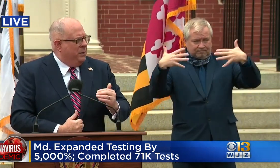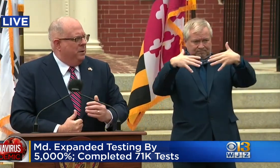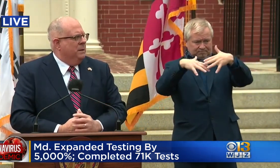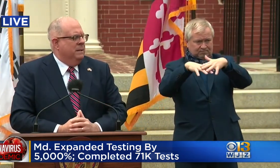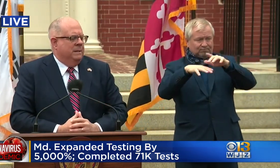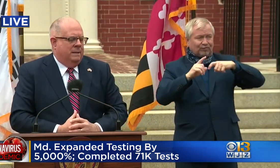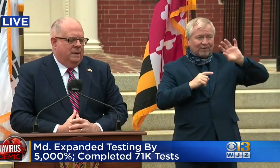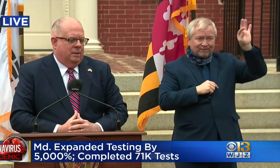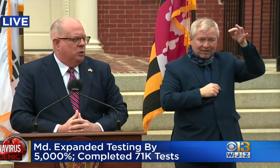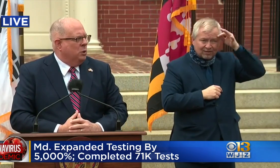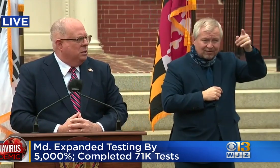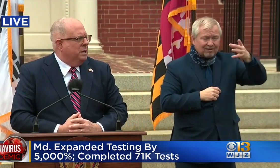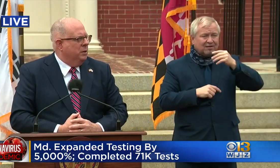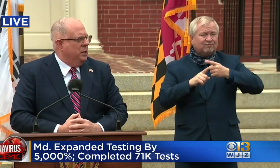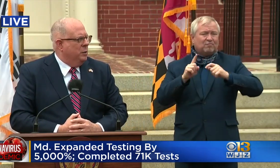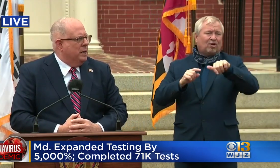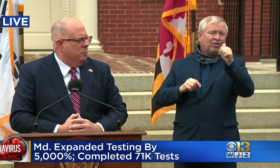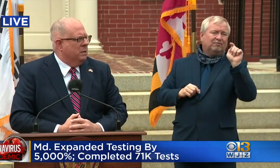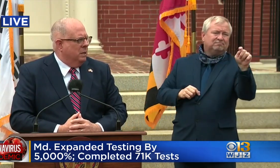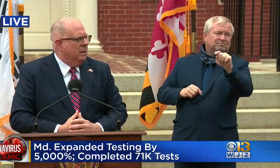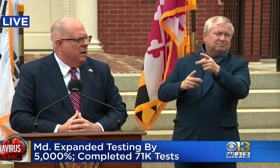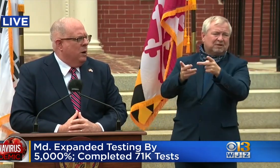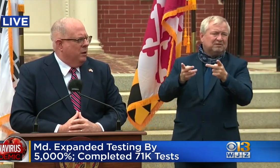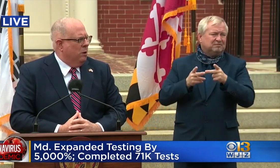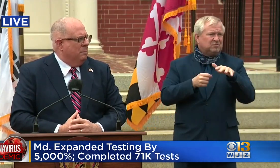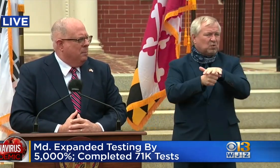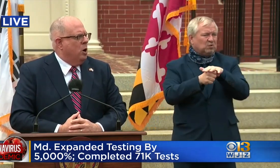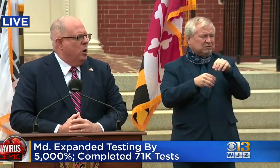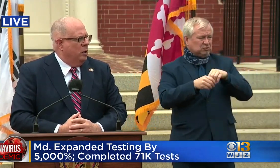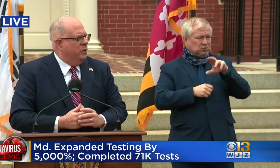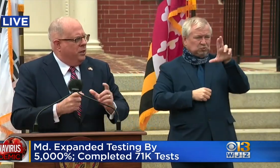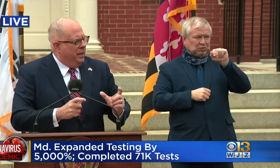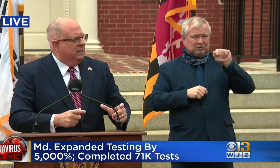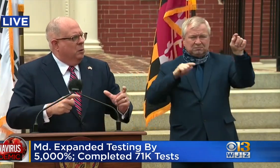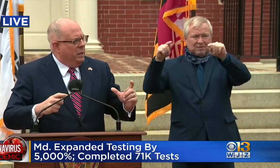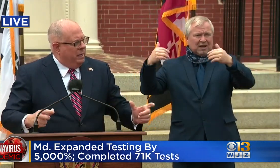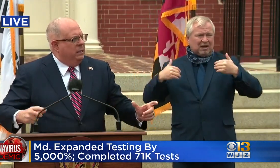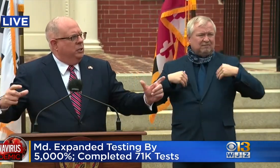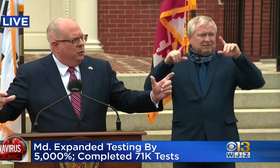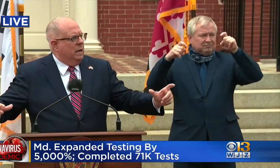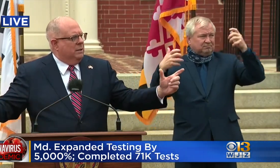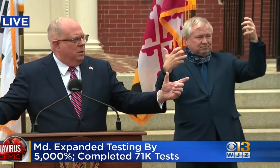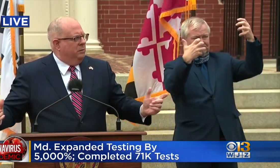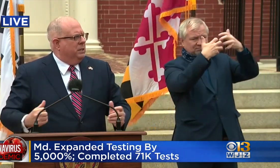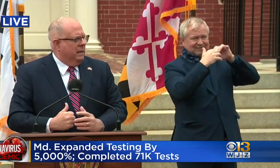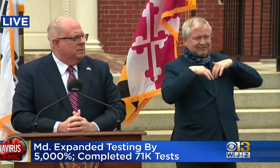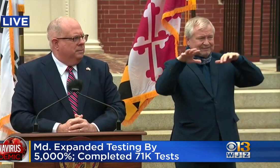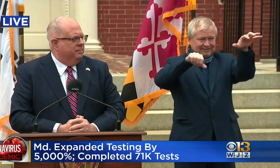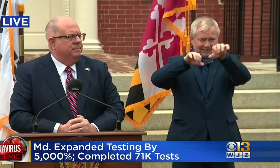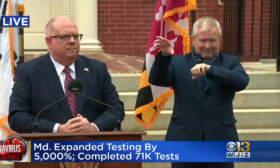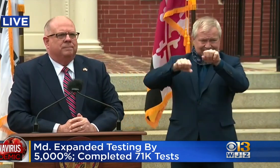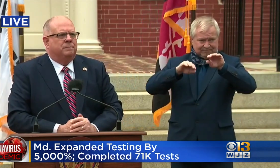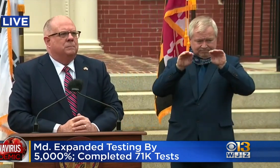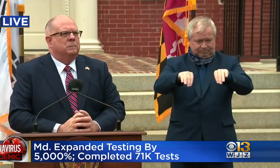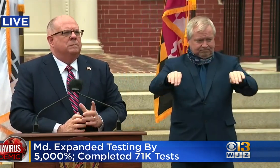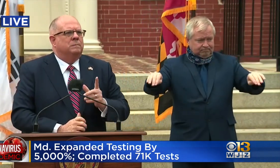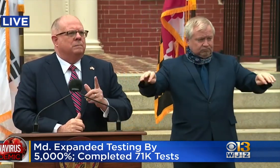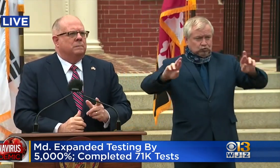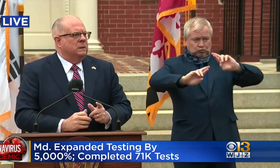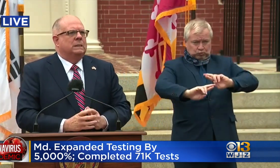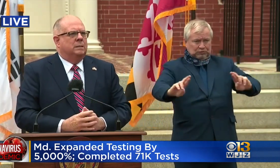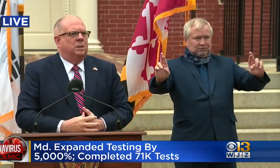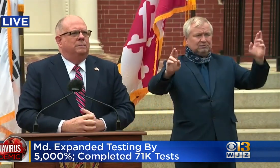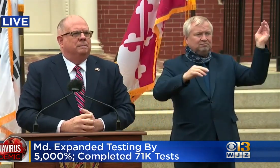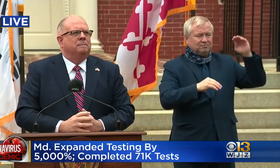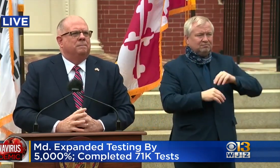other sources here in the U.S., but it's going to take a while to ramp up all of the things that we need to utilize all of the tests. Governor? Sorry.